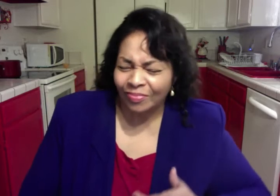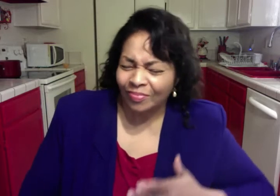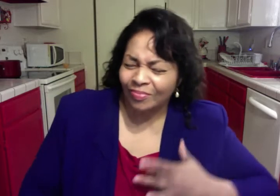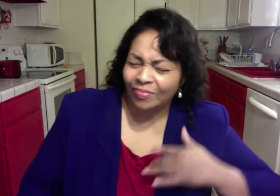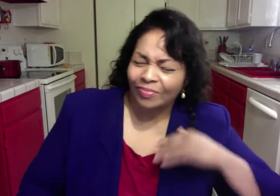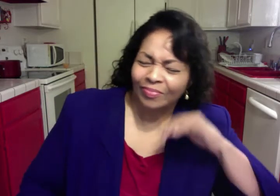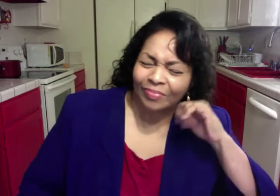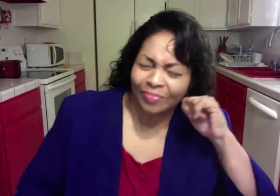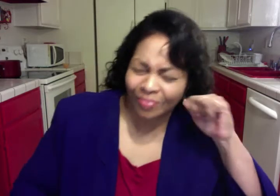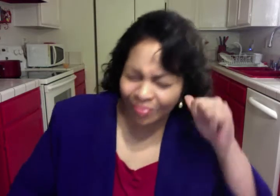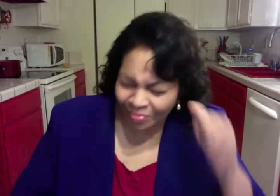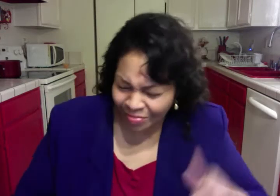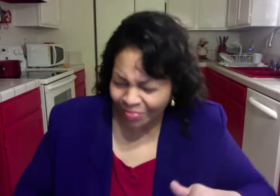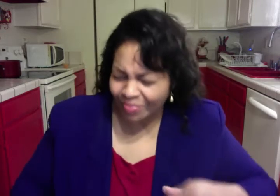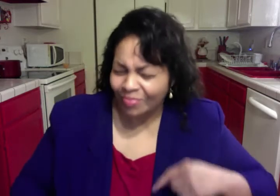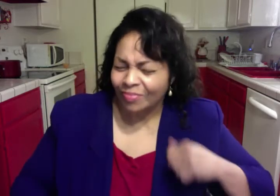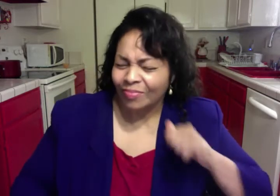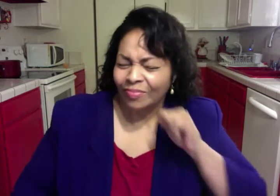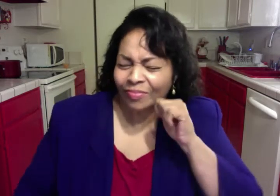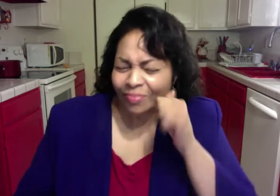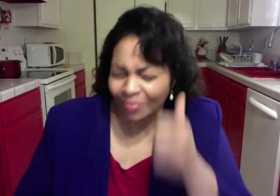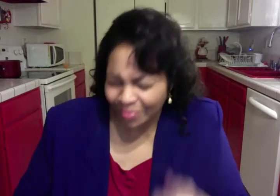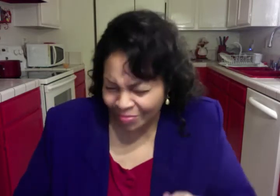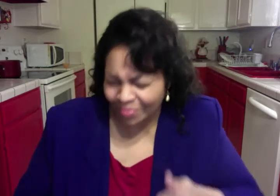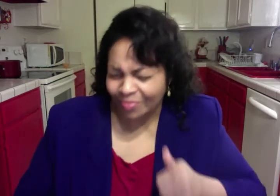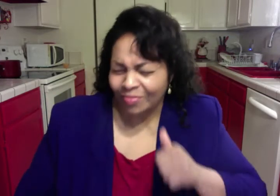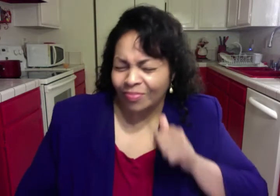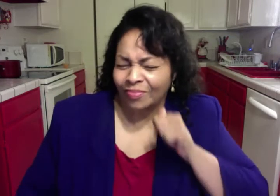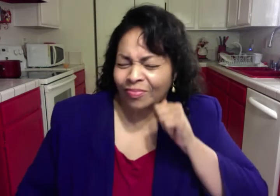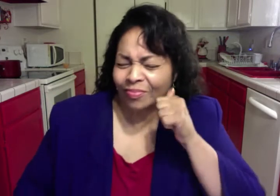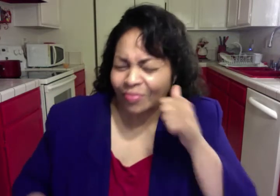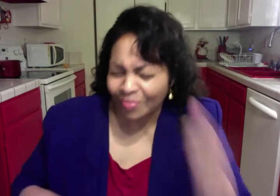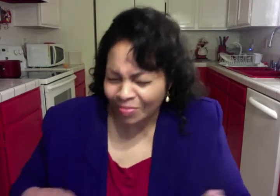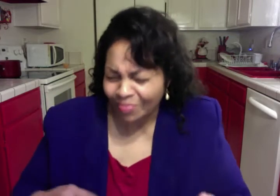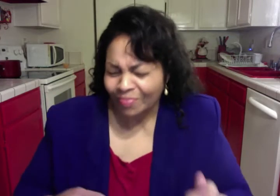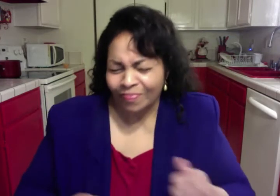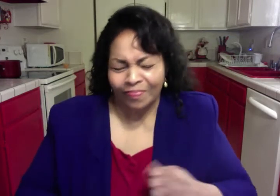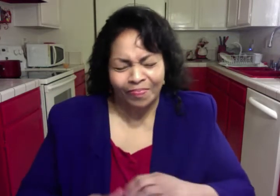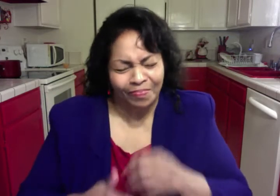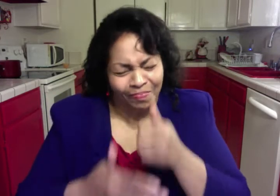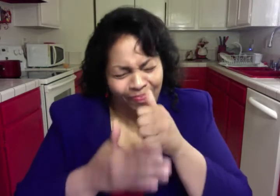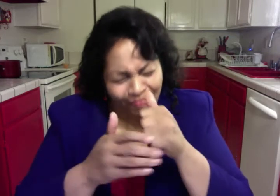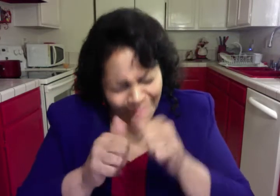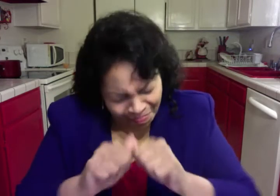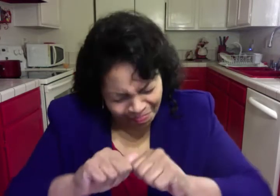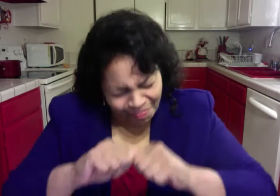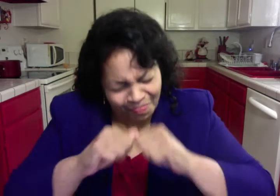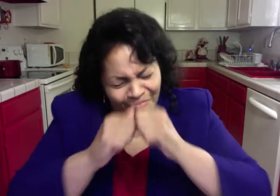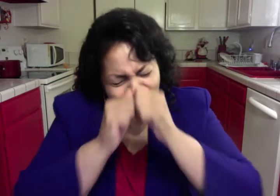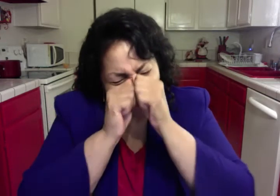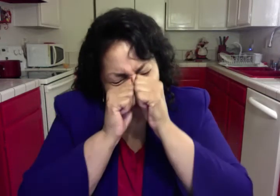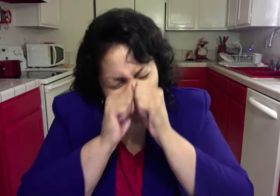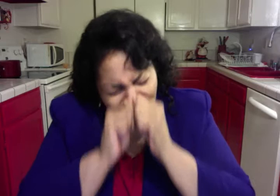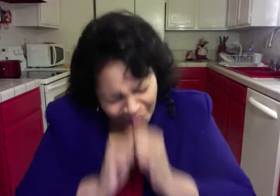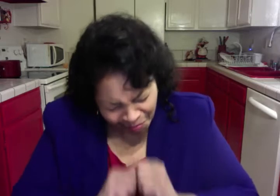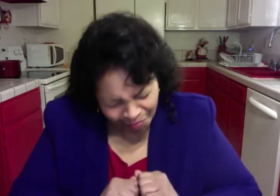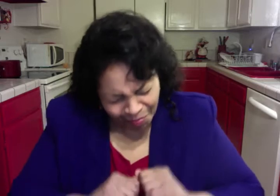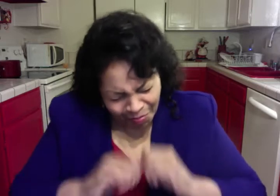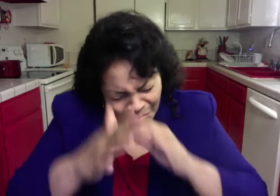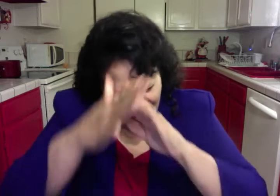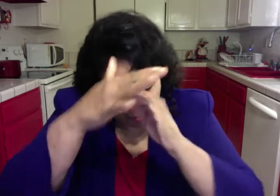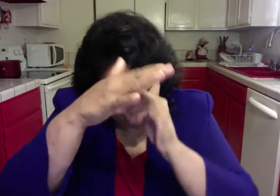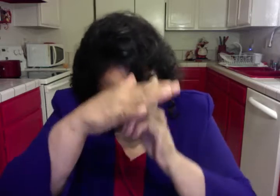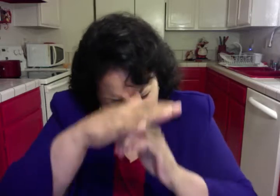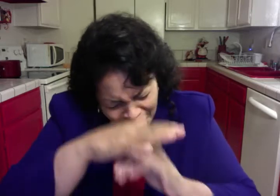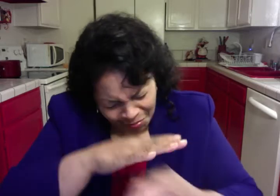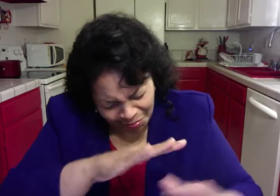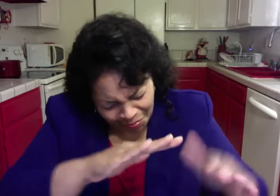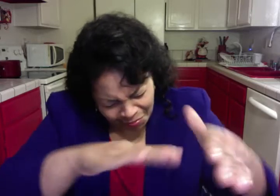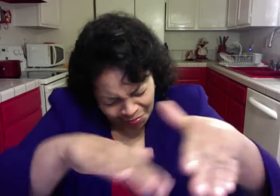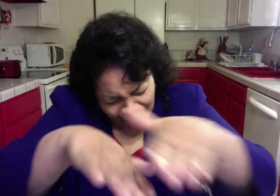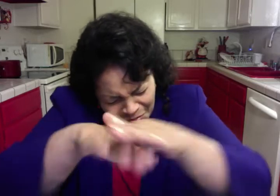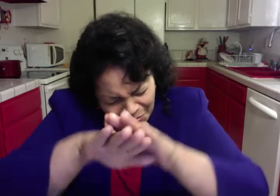The only day they take care of the blame Where they bury themselves in the